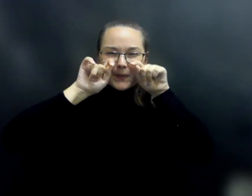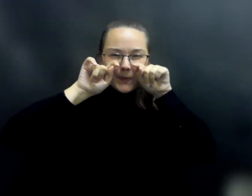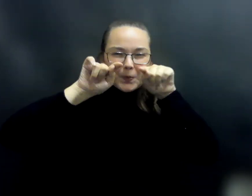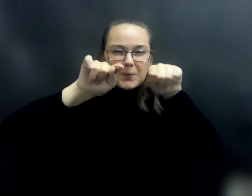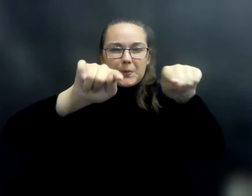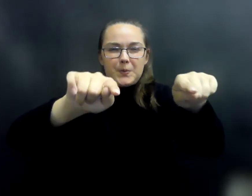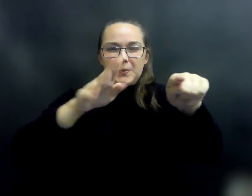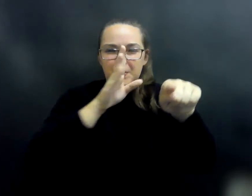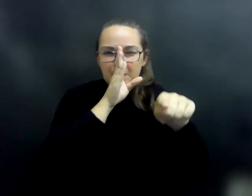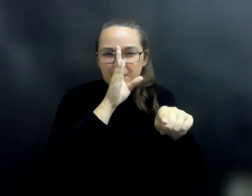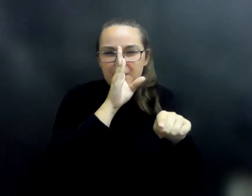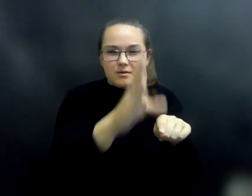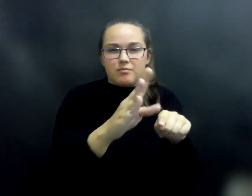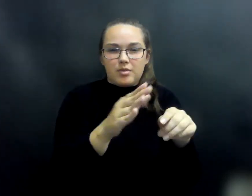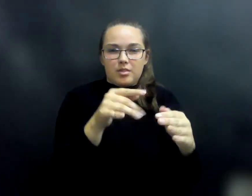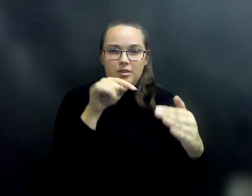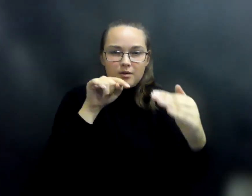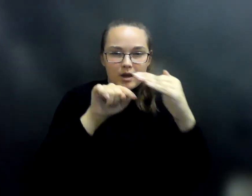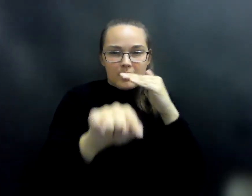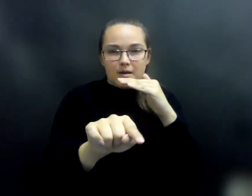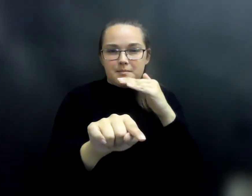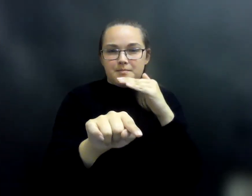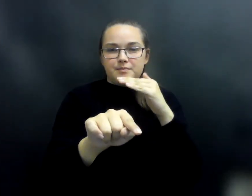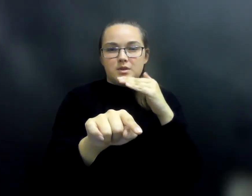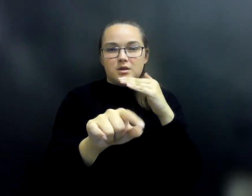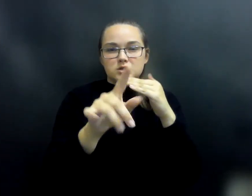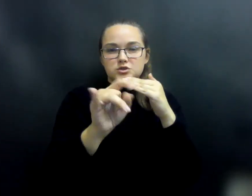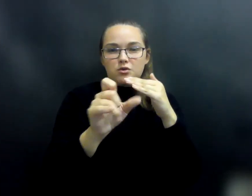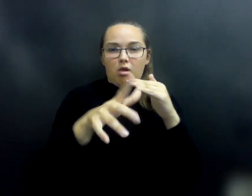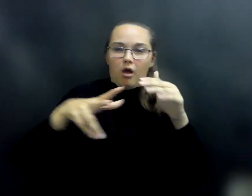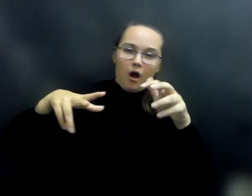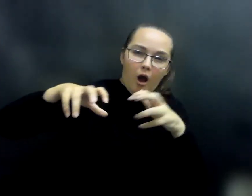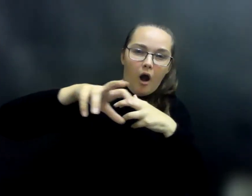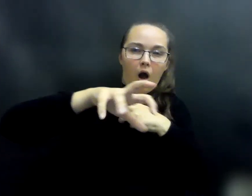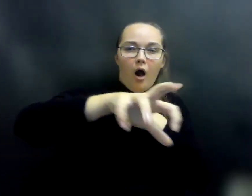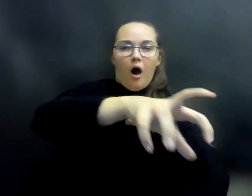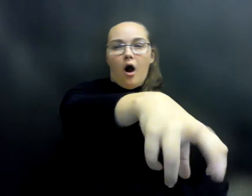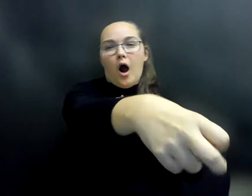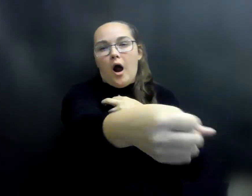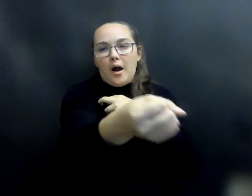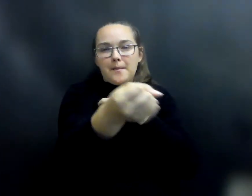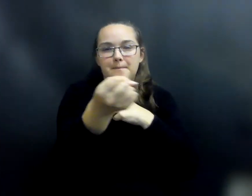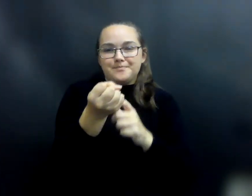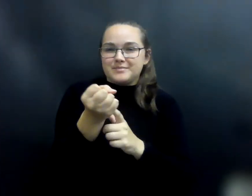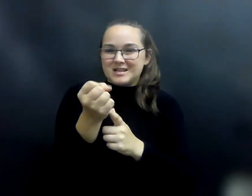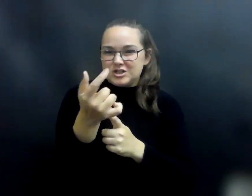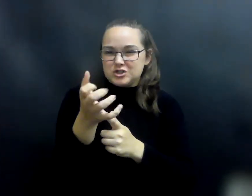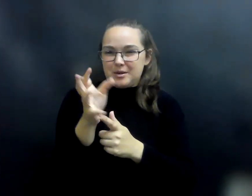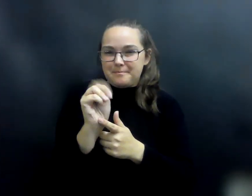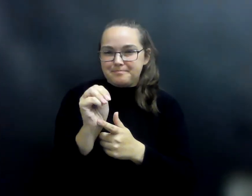He quickly burned a tunnel through the mountain until reached through it and grabbed the gemstone. Once